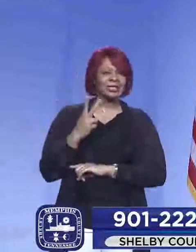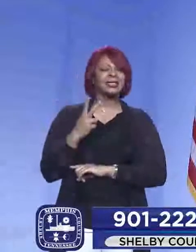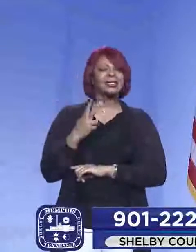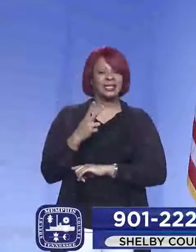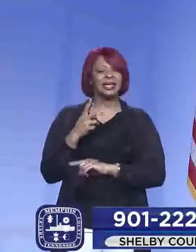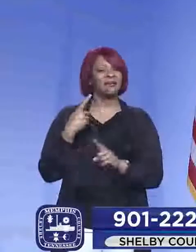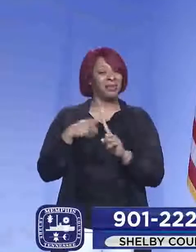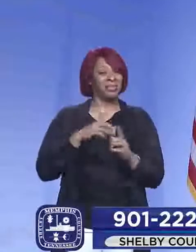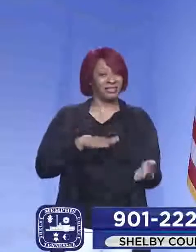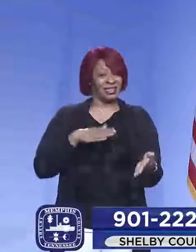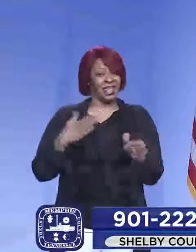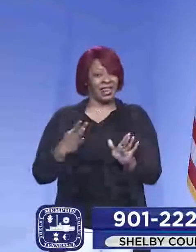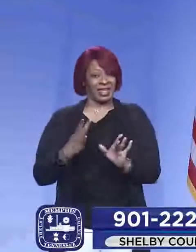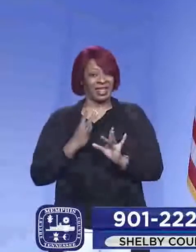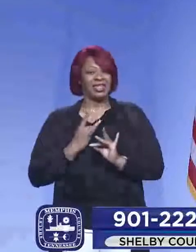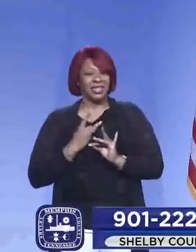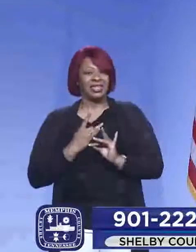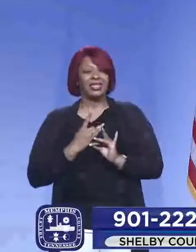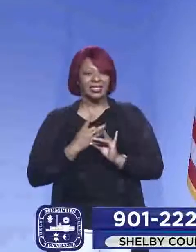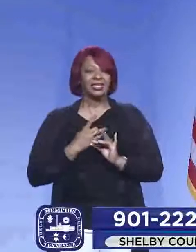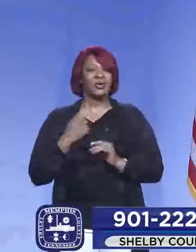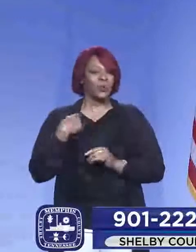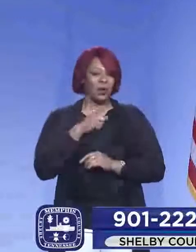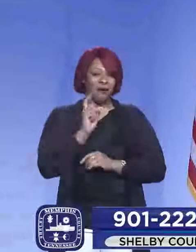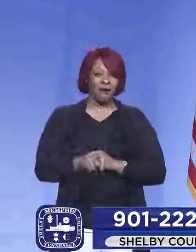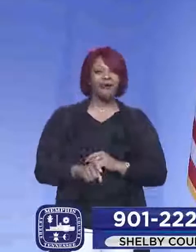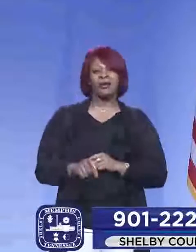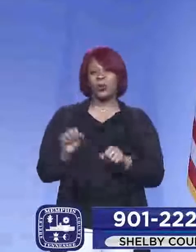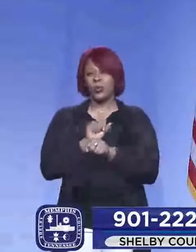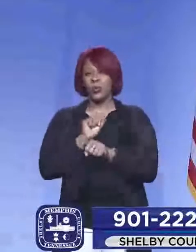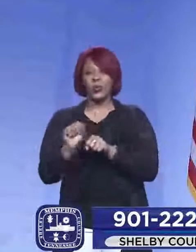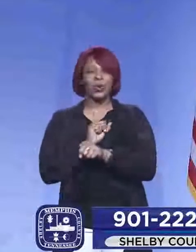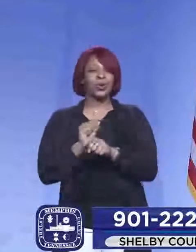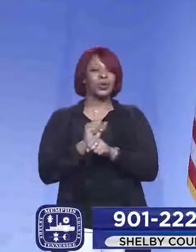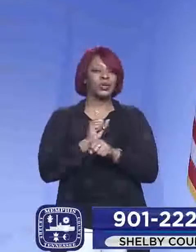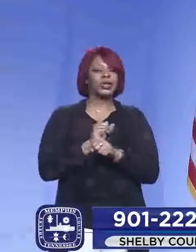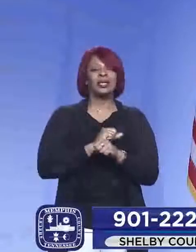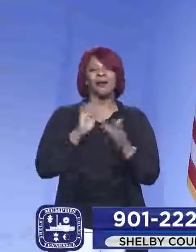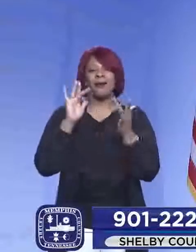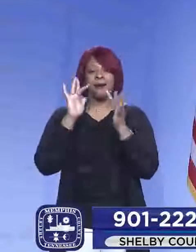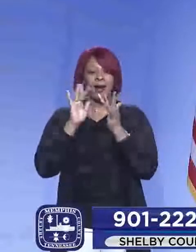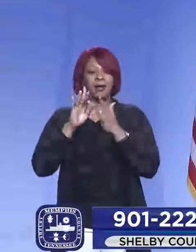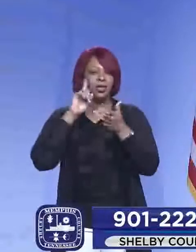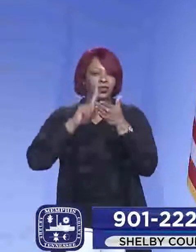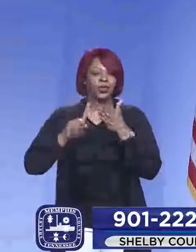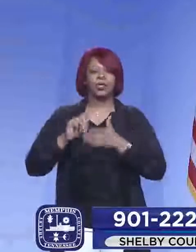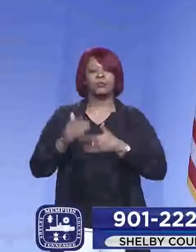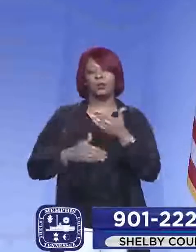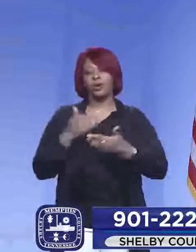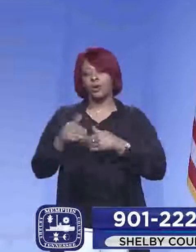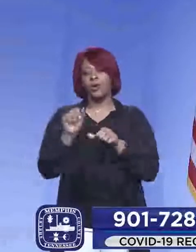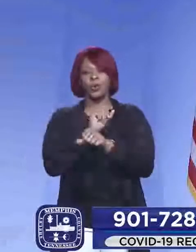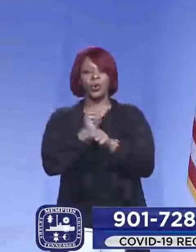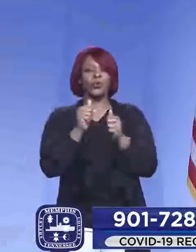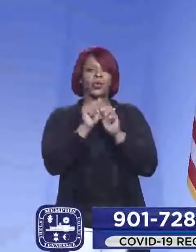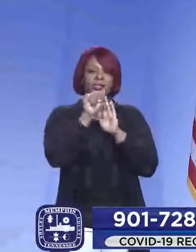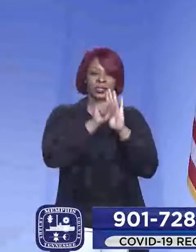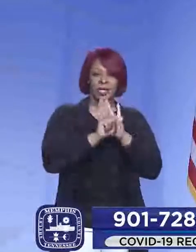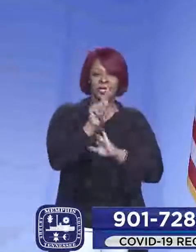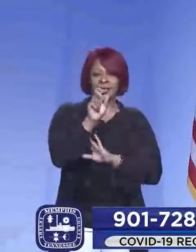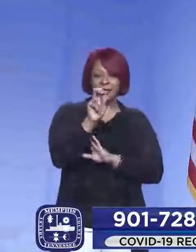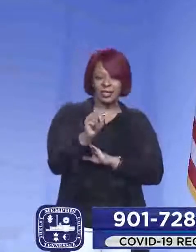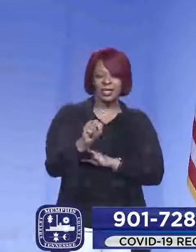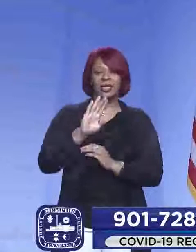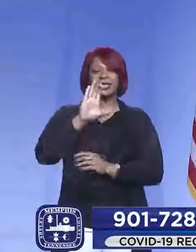deadly that we had to manage. And so we had to work through the contact tracing processes. We had to work with the state of Tennessee